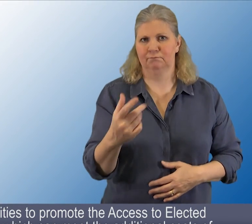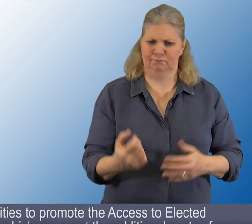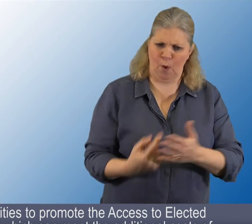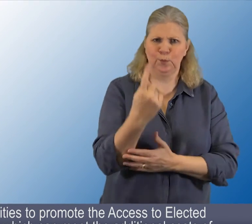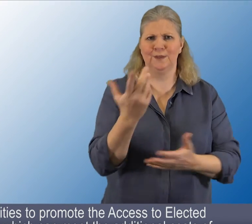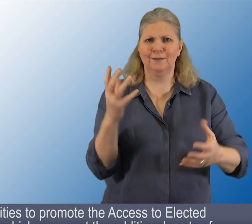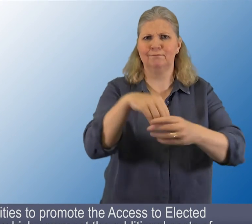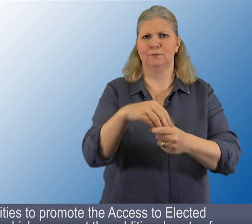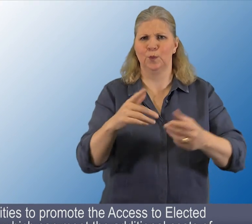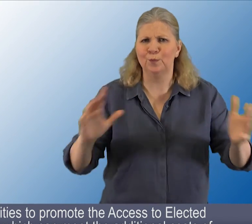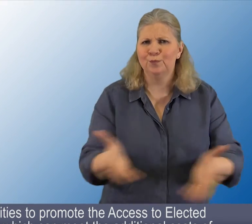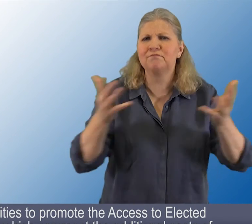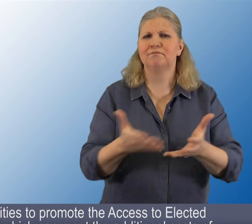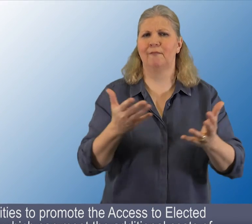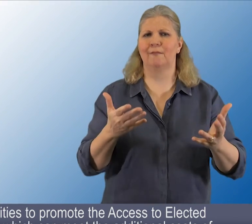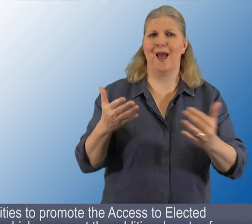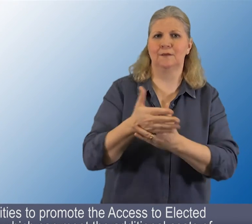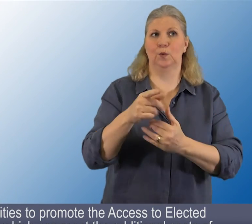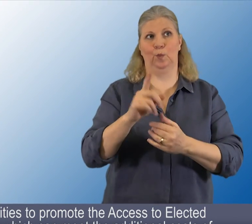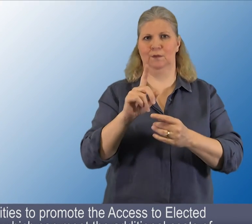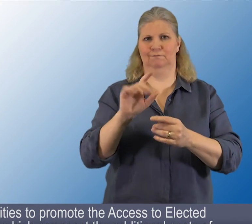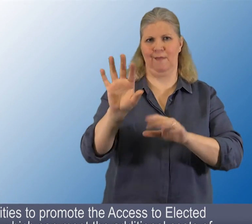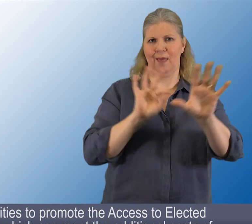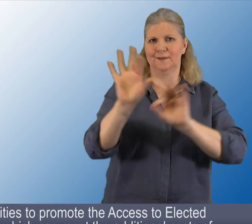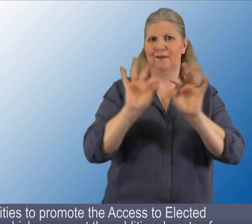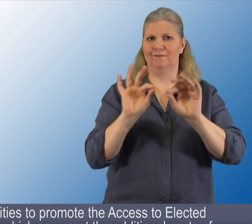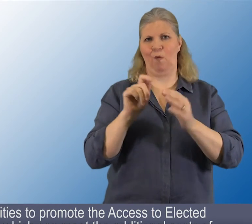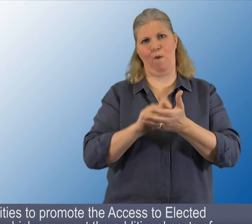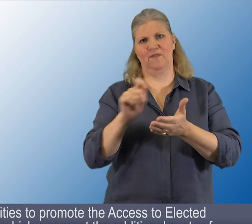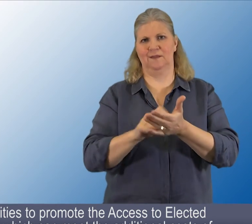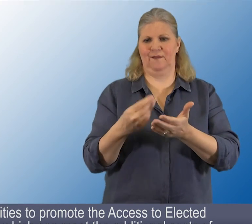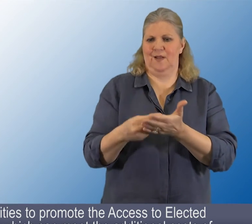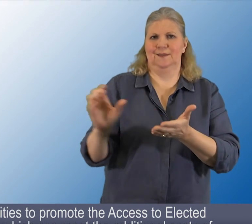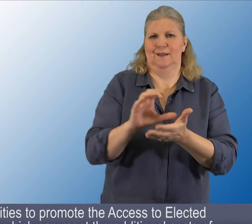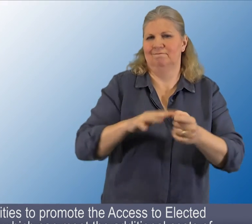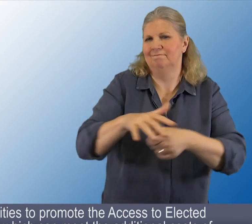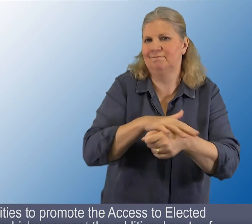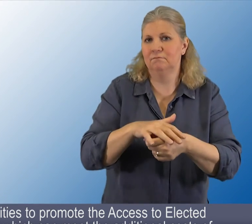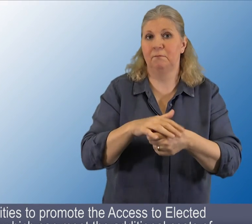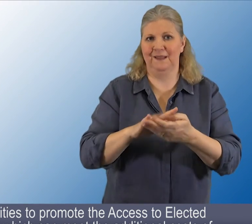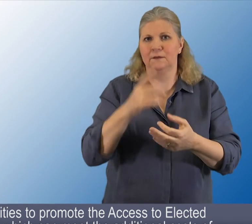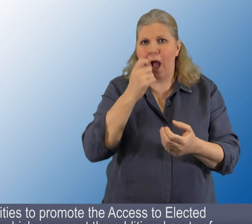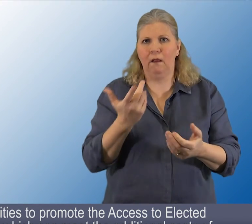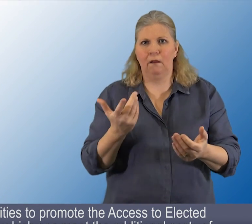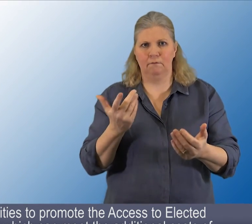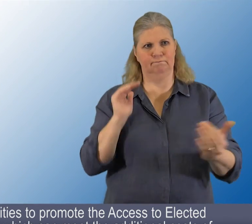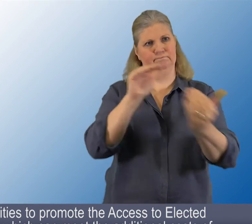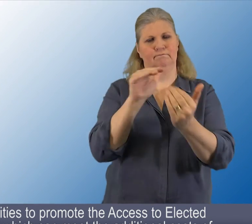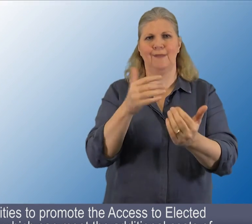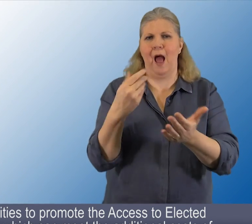36. Take opportunities to promote the access to elected office fund locally, which can meet the additional costs